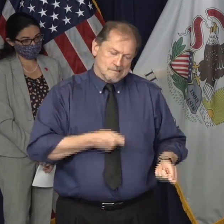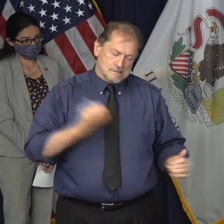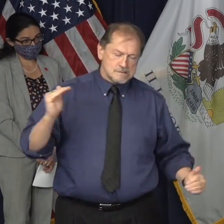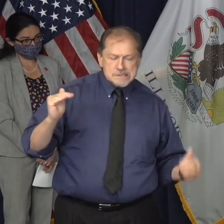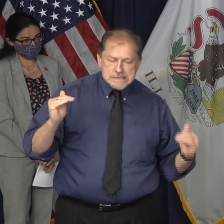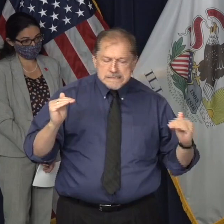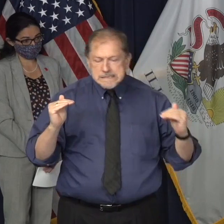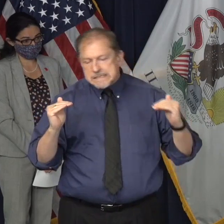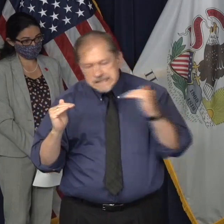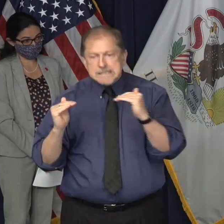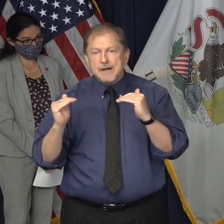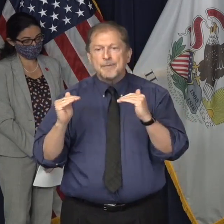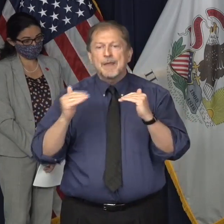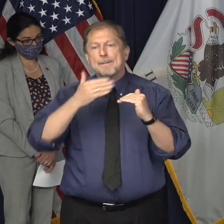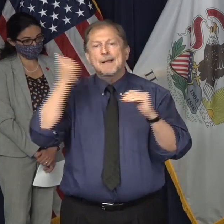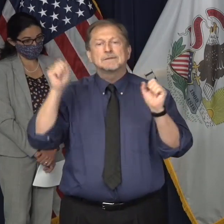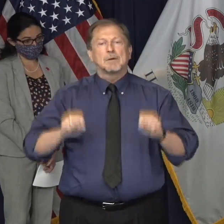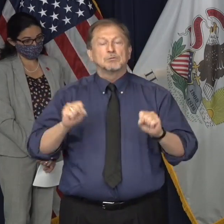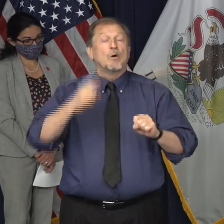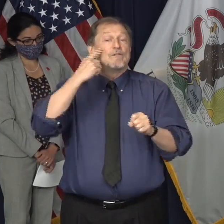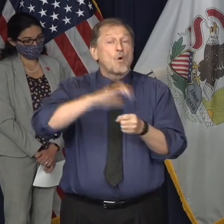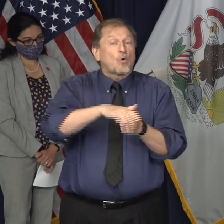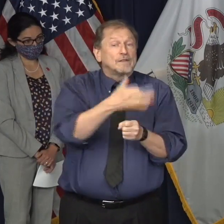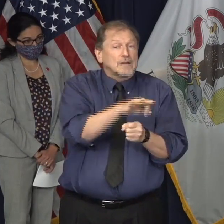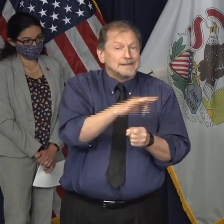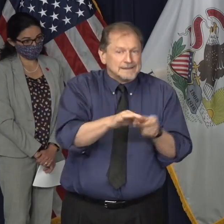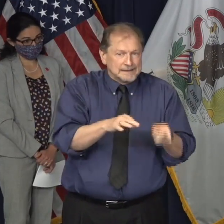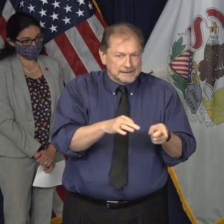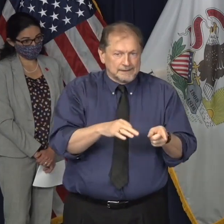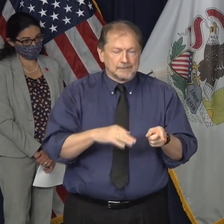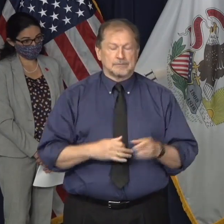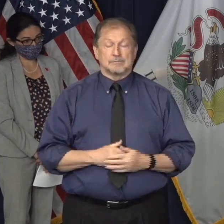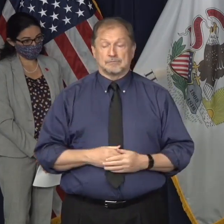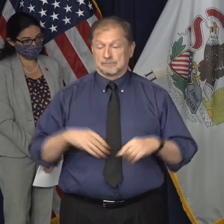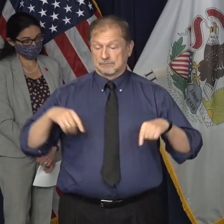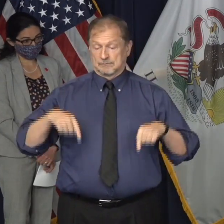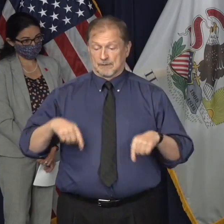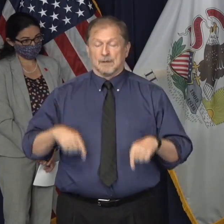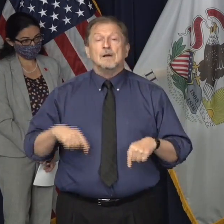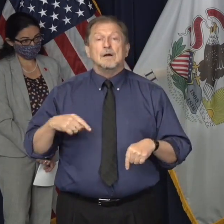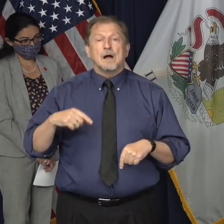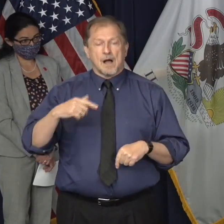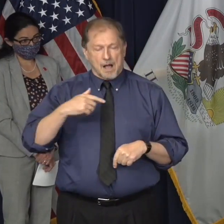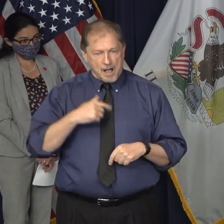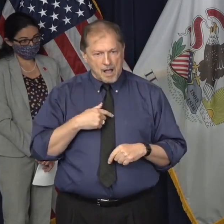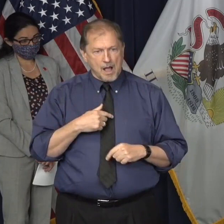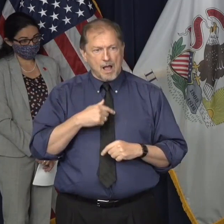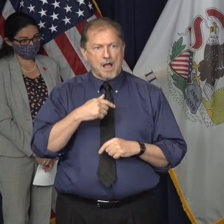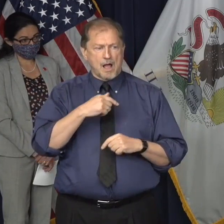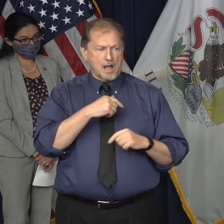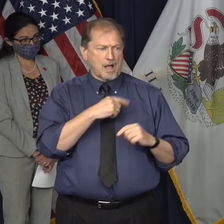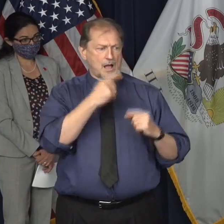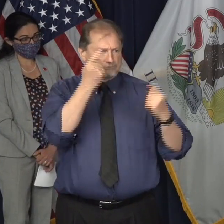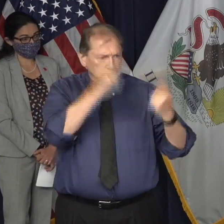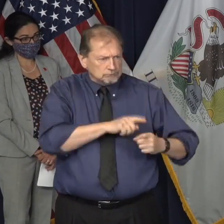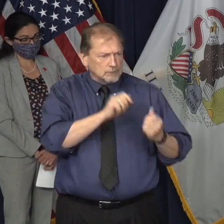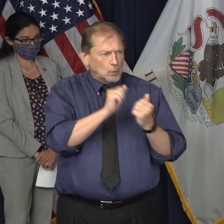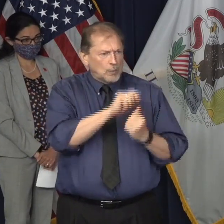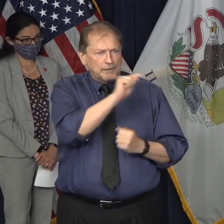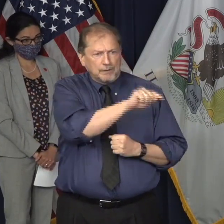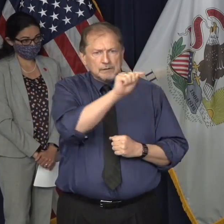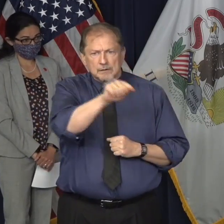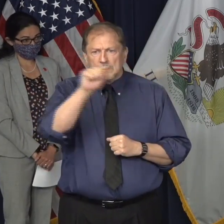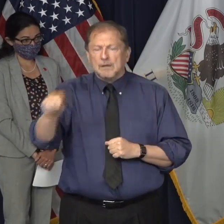and anywhere we can. My administration has made it a priority to enter into testing partnerships in as many